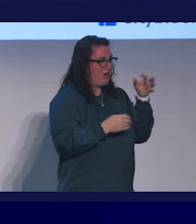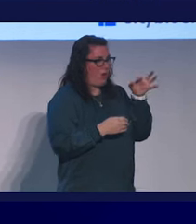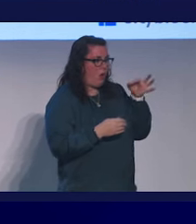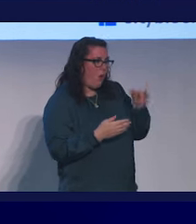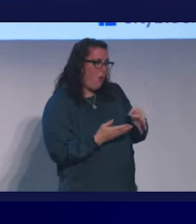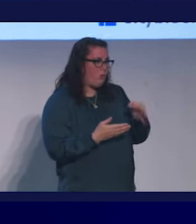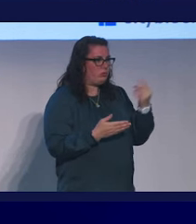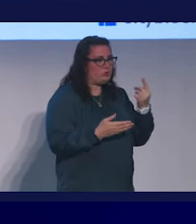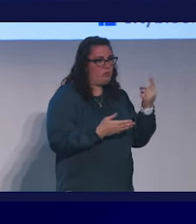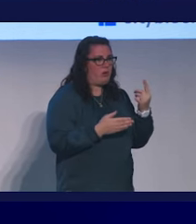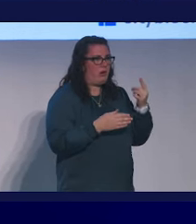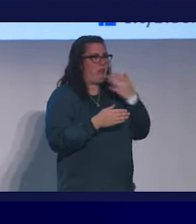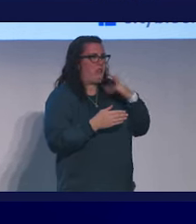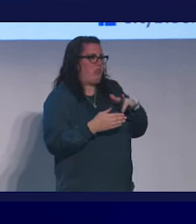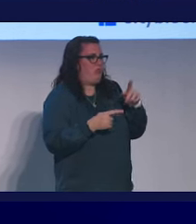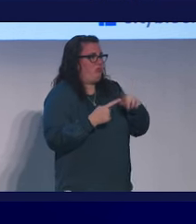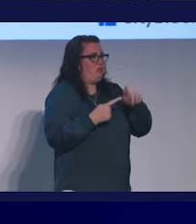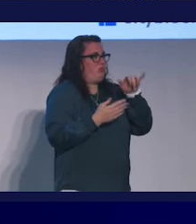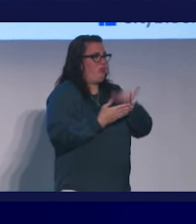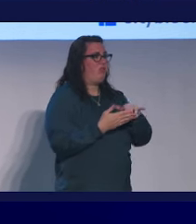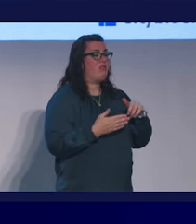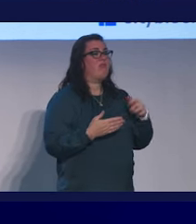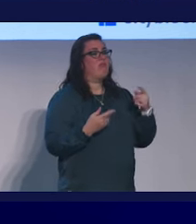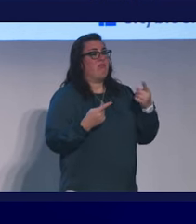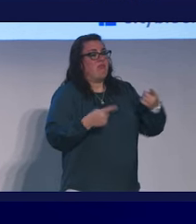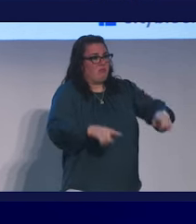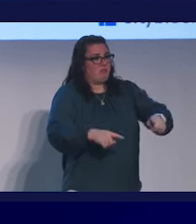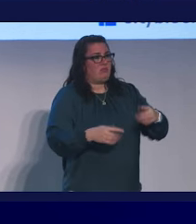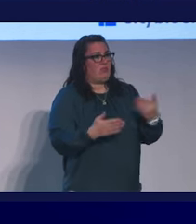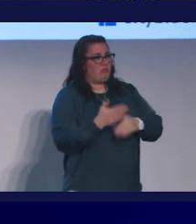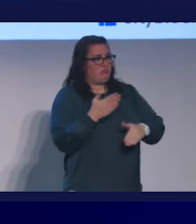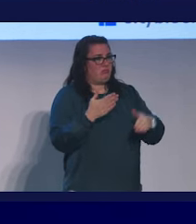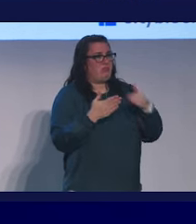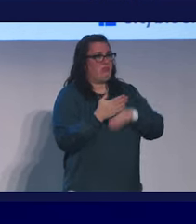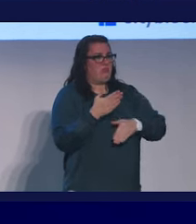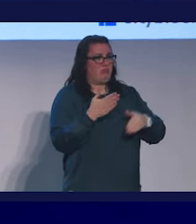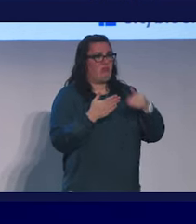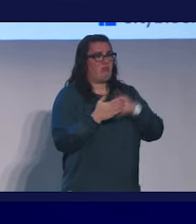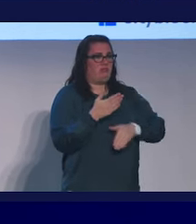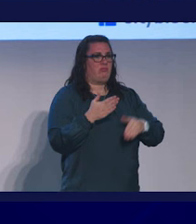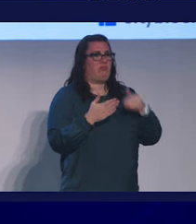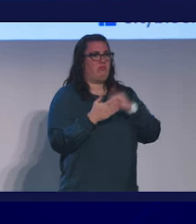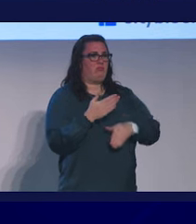good luck with that. And this is what happened over and over and over again.